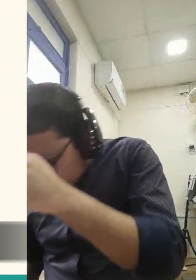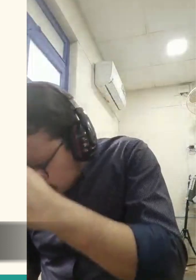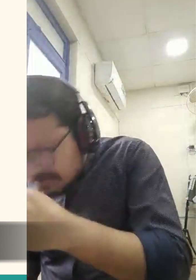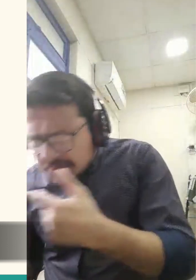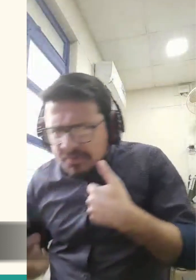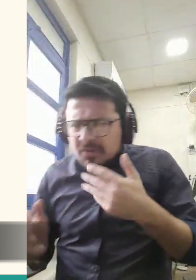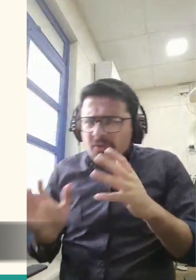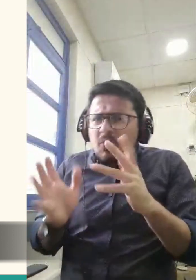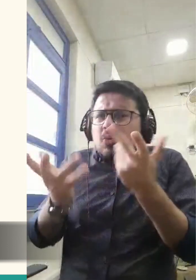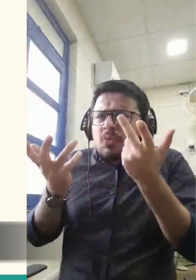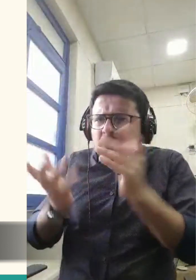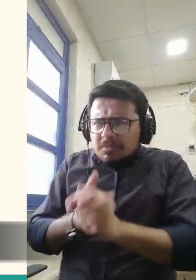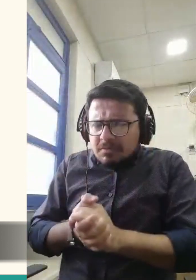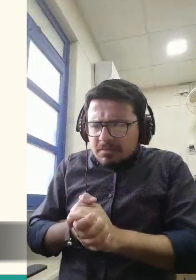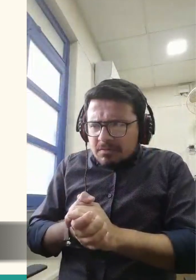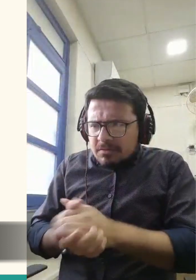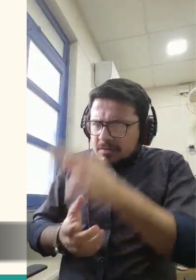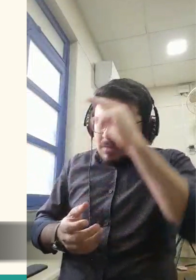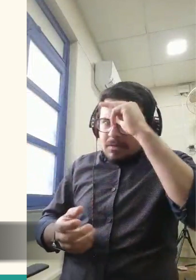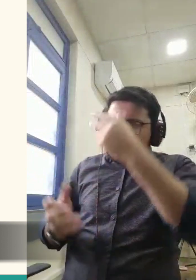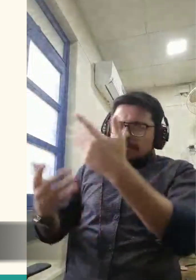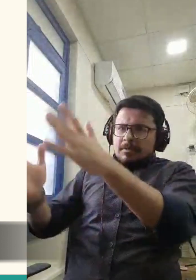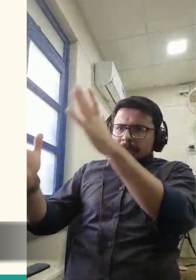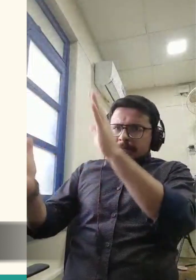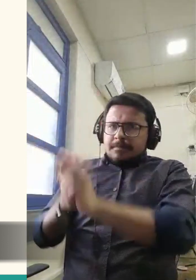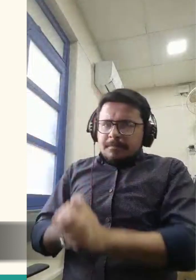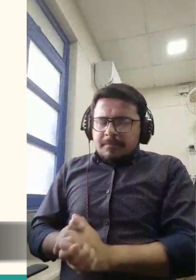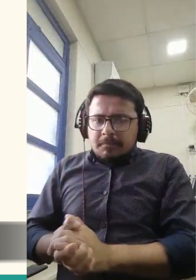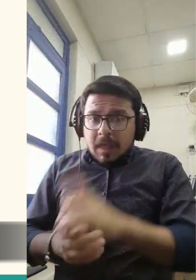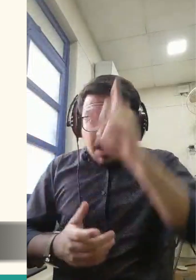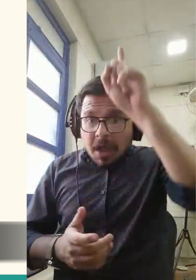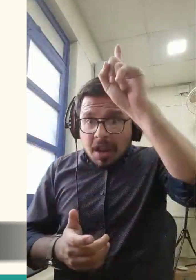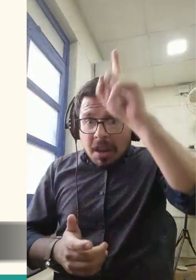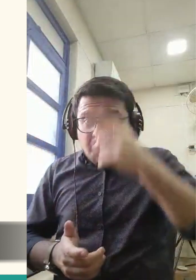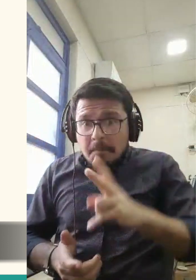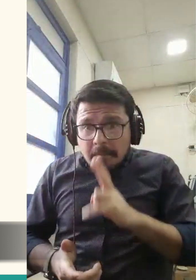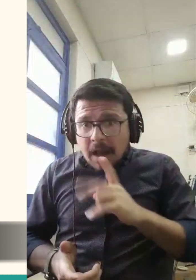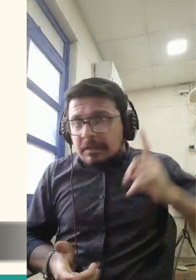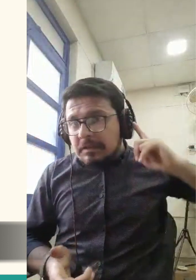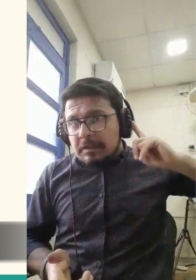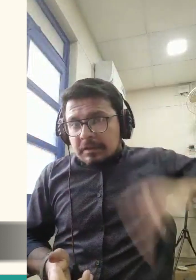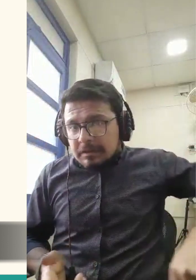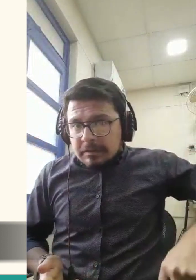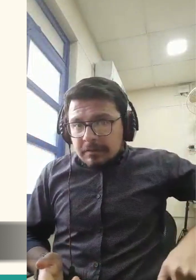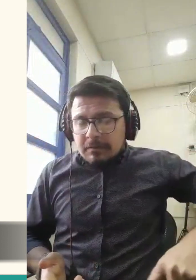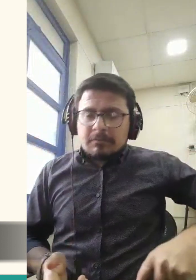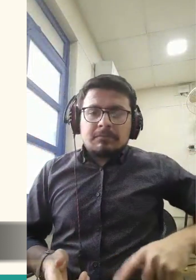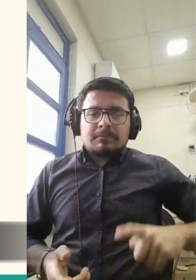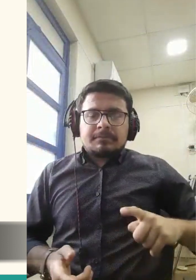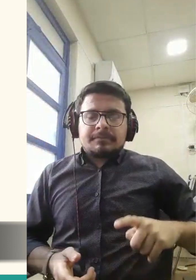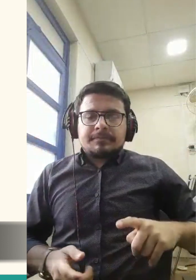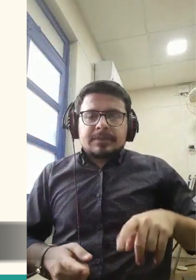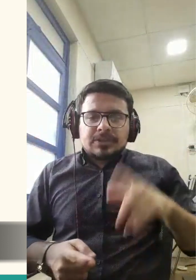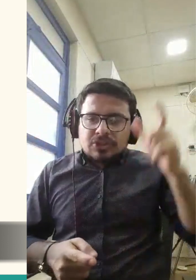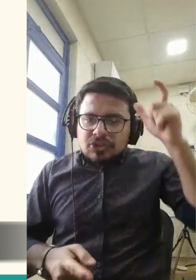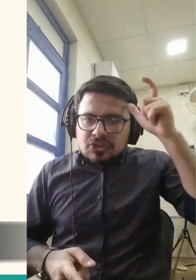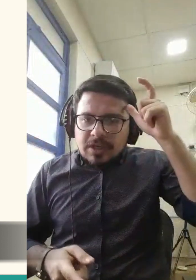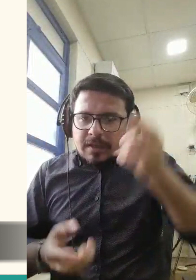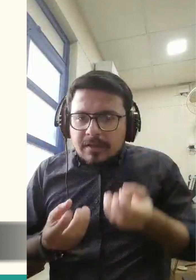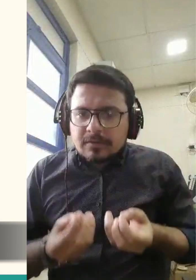Iblis declared that he was made out of fire, whereas man was made out